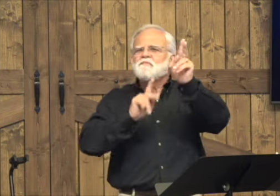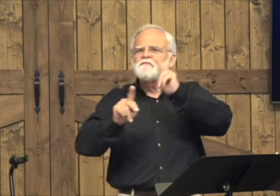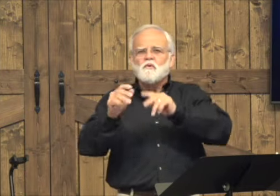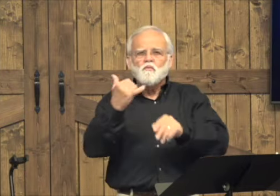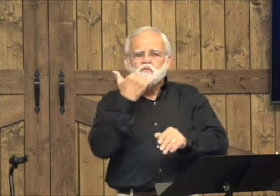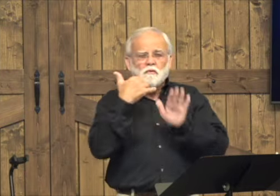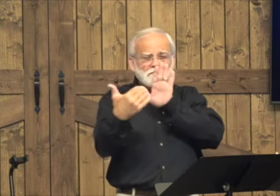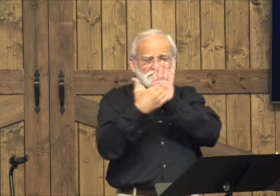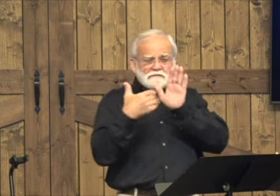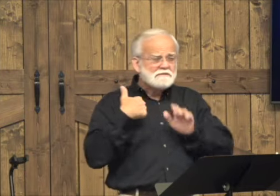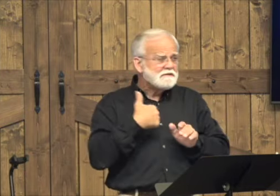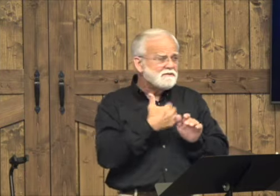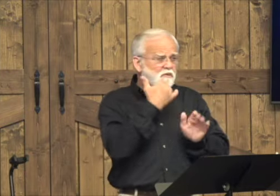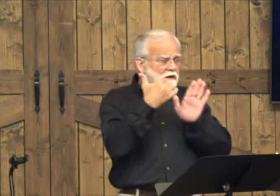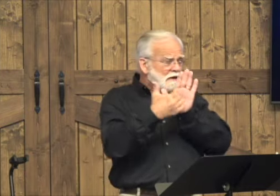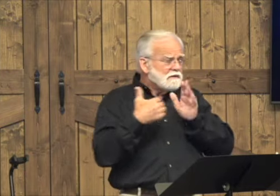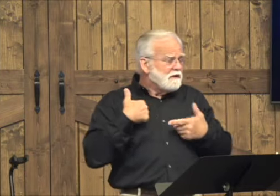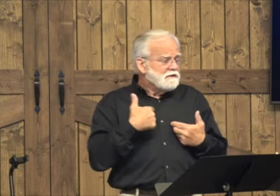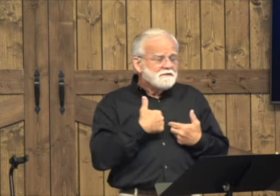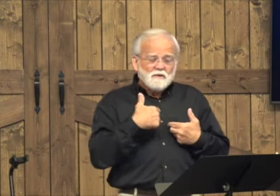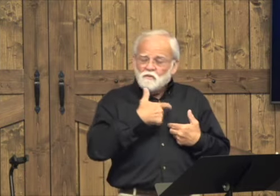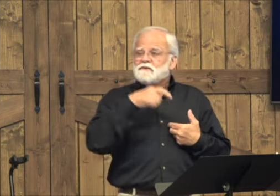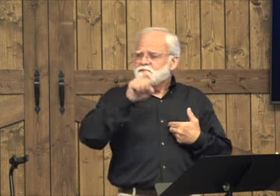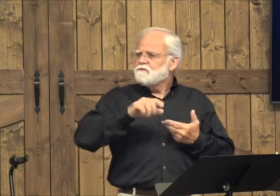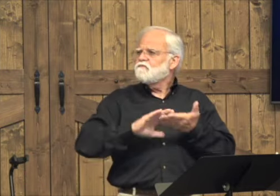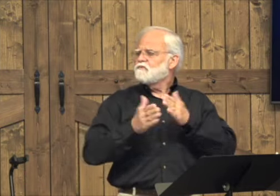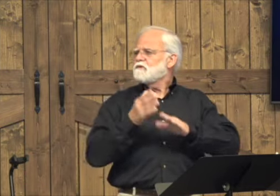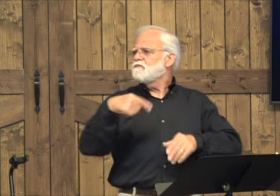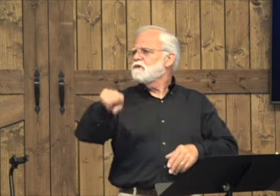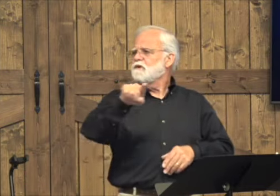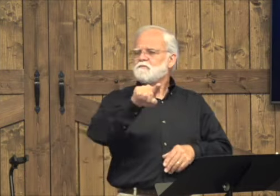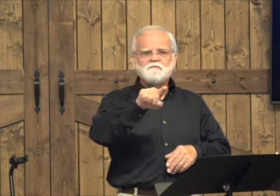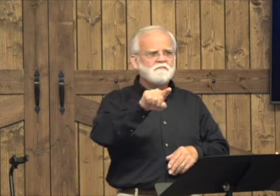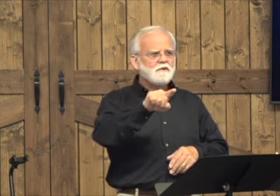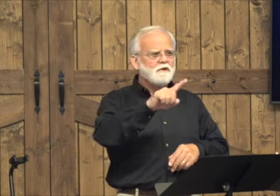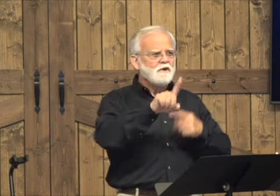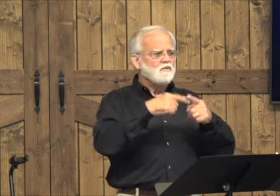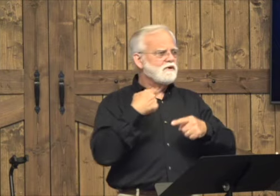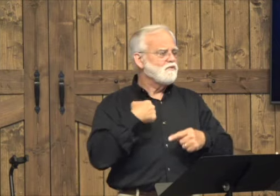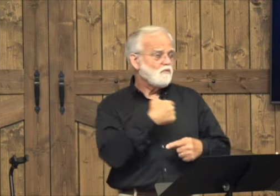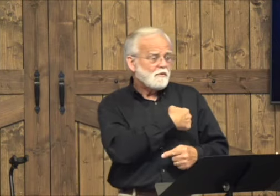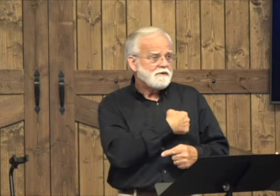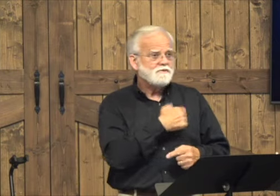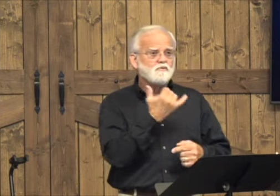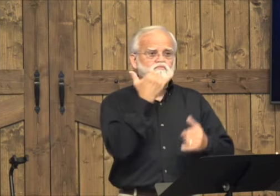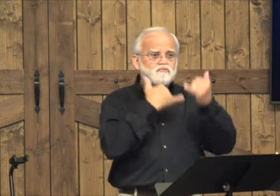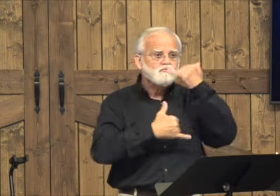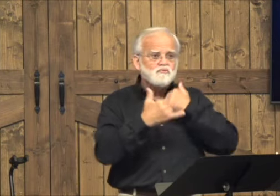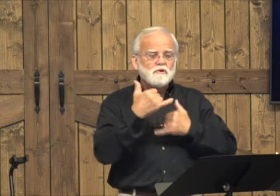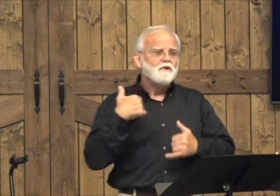We need to give people forgiveness. We need to forgive others so that we can receive forgiveness.